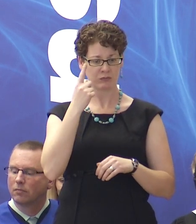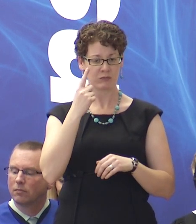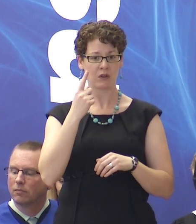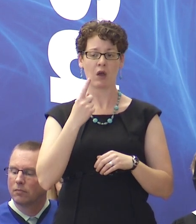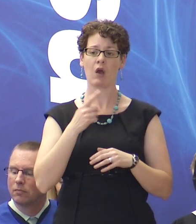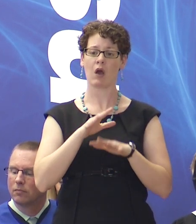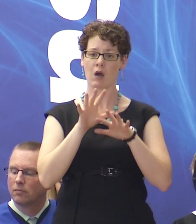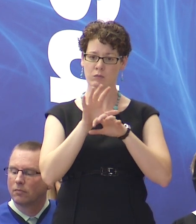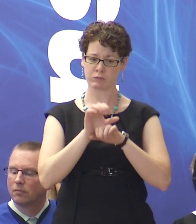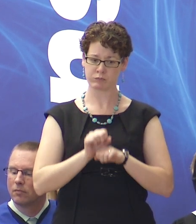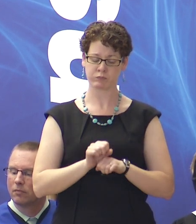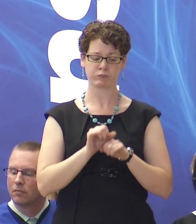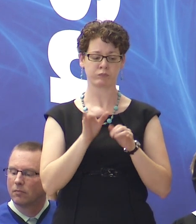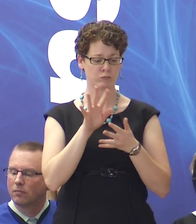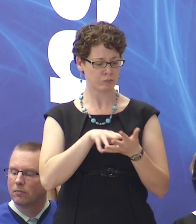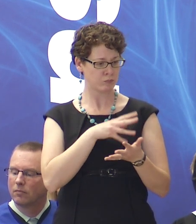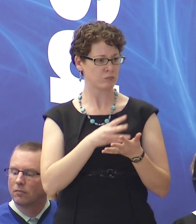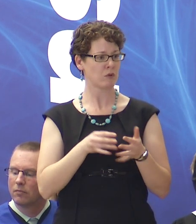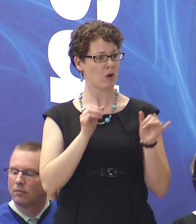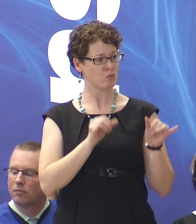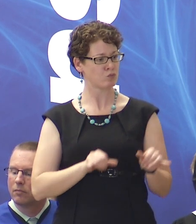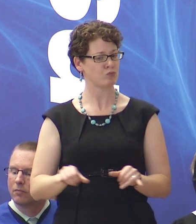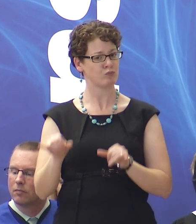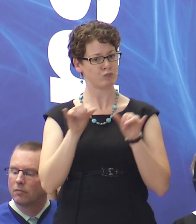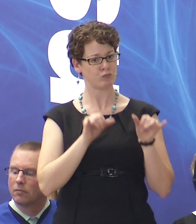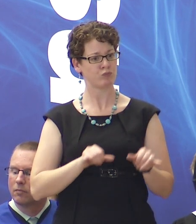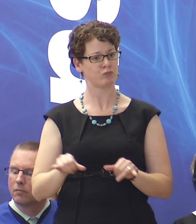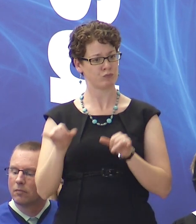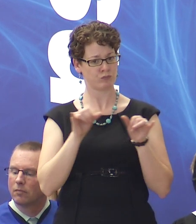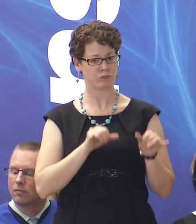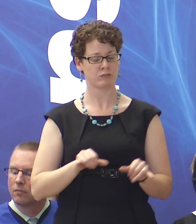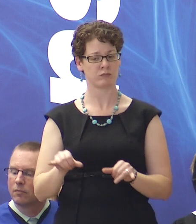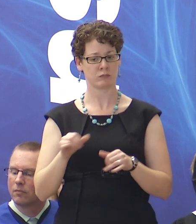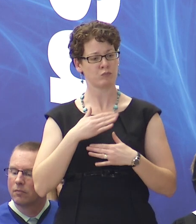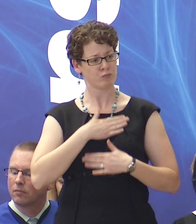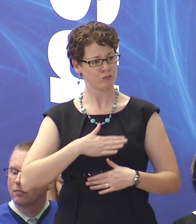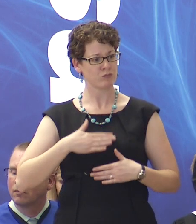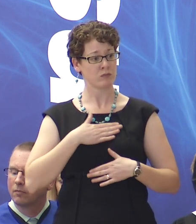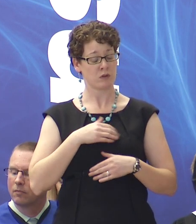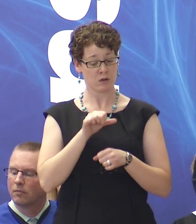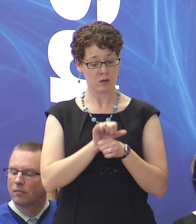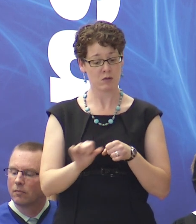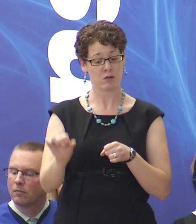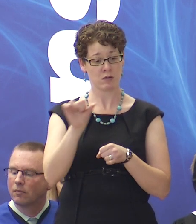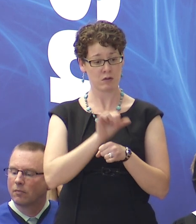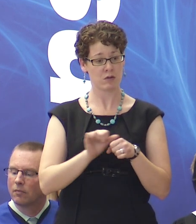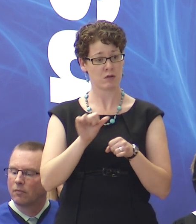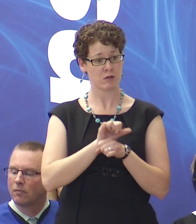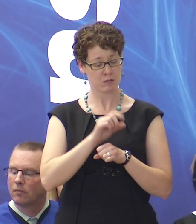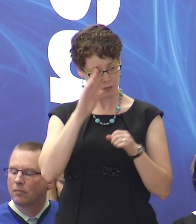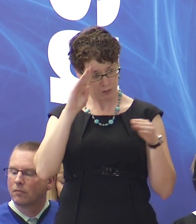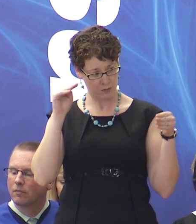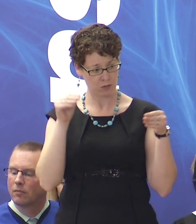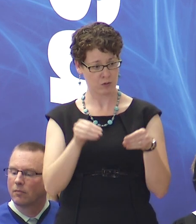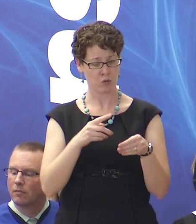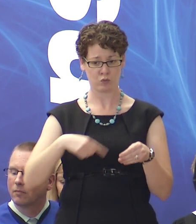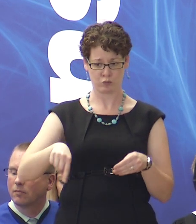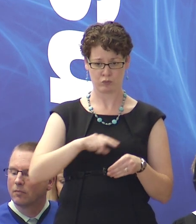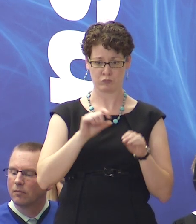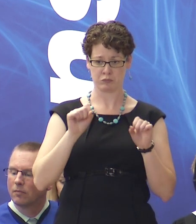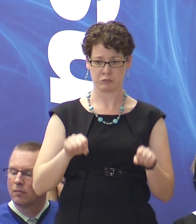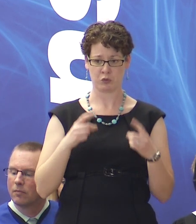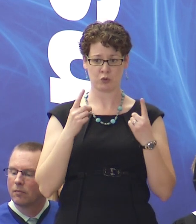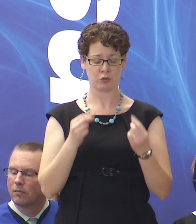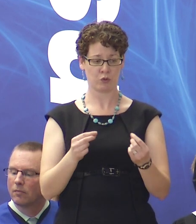and it became a very enjoyable routine. The hard work and the determination that all of us graduates have put in,